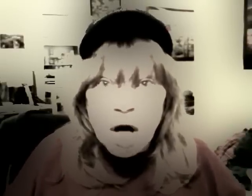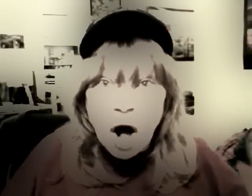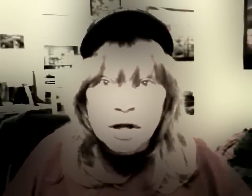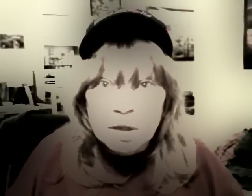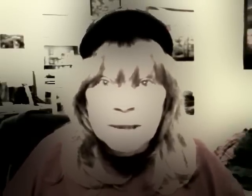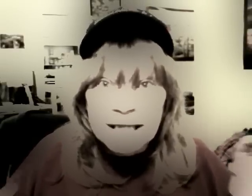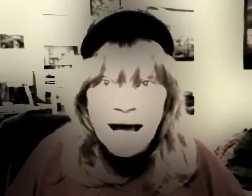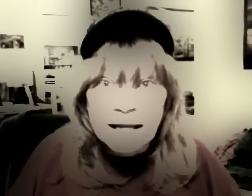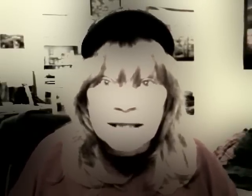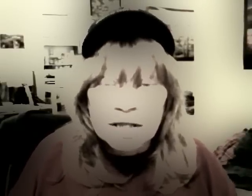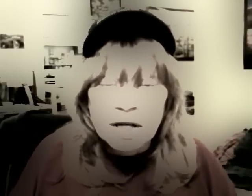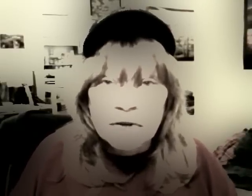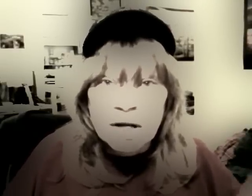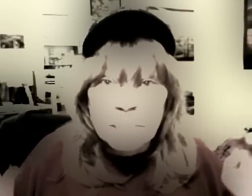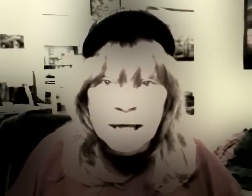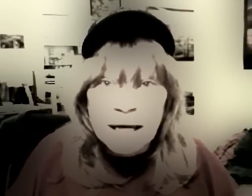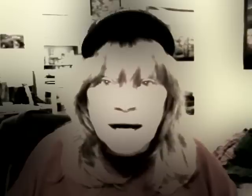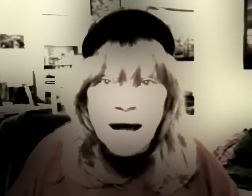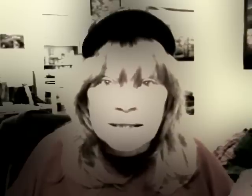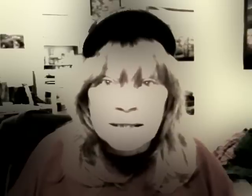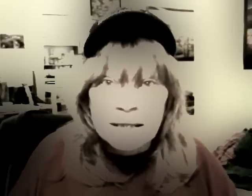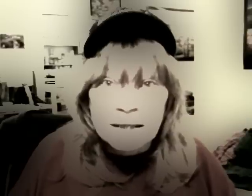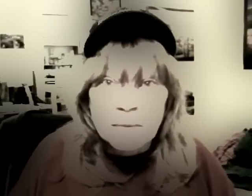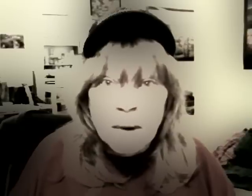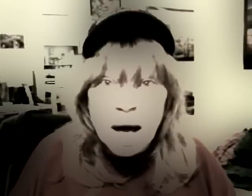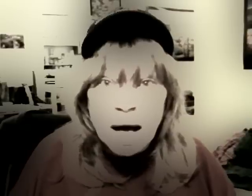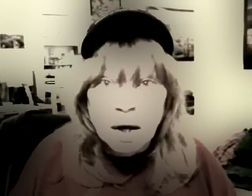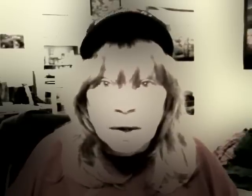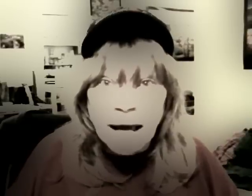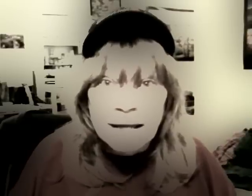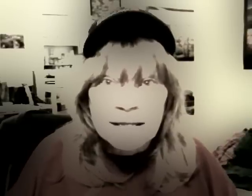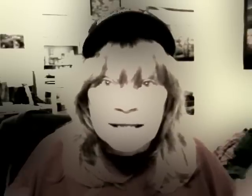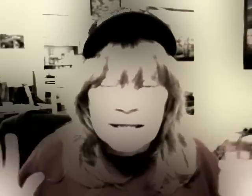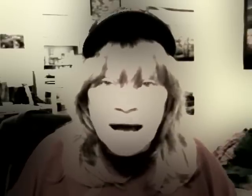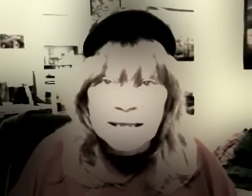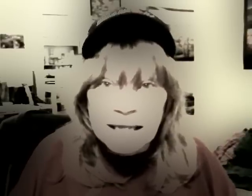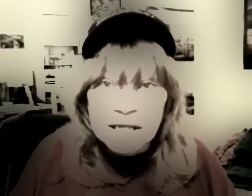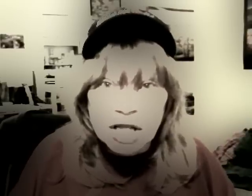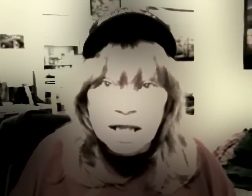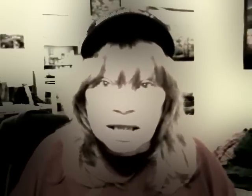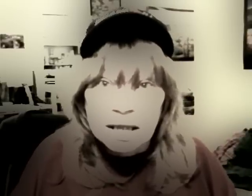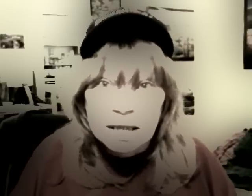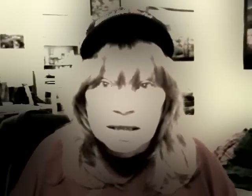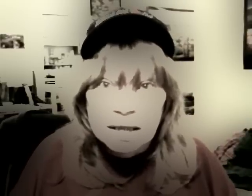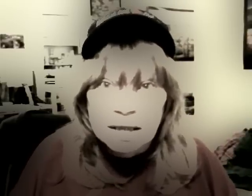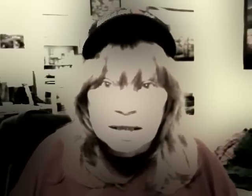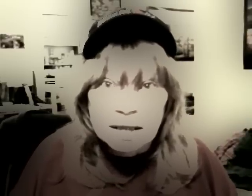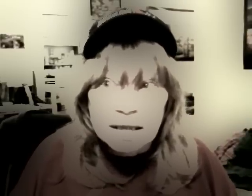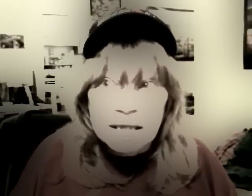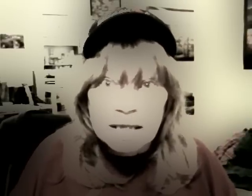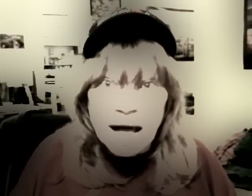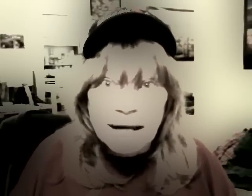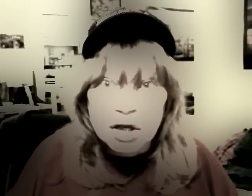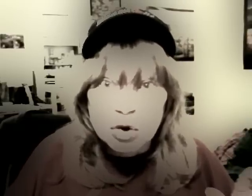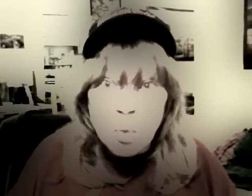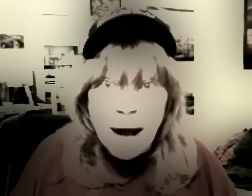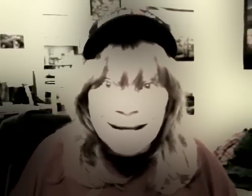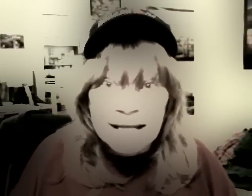all should be telling each other to be in God's system, okay. This is not teaching. This is like, you want to get